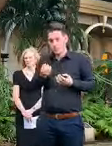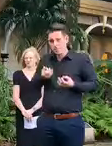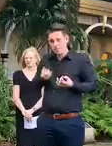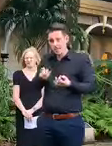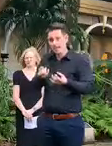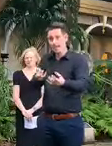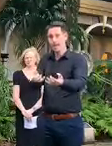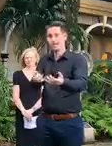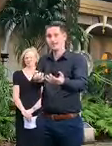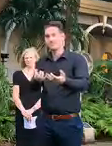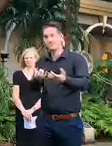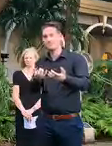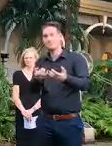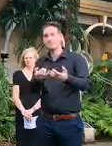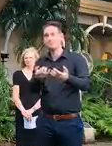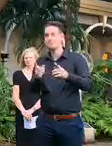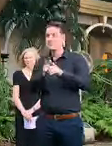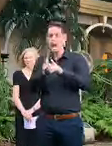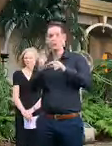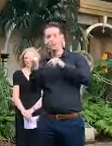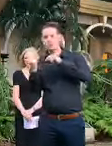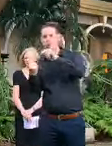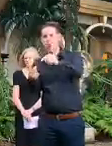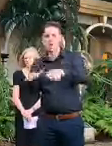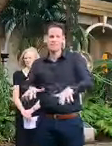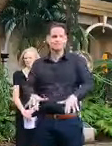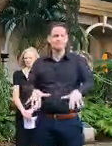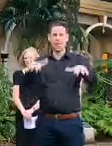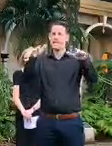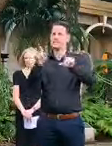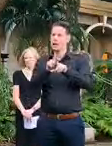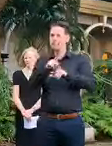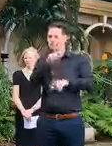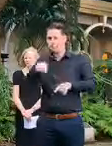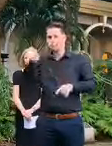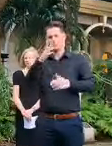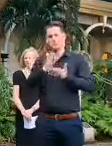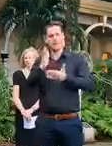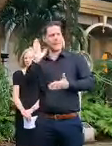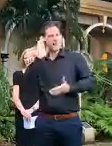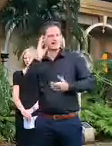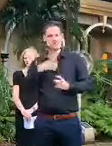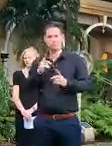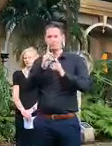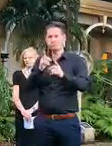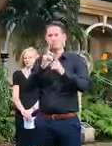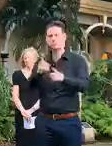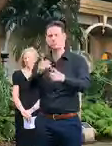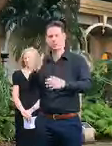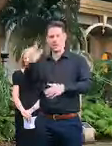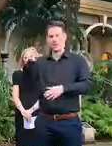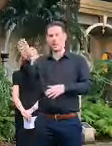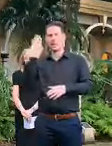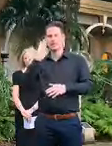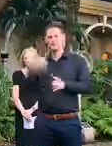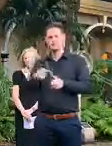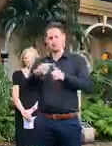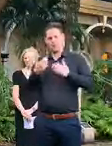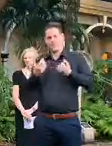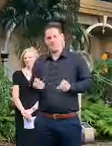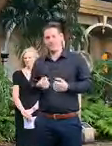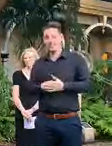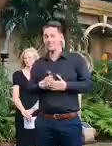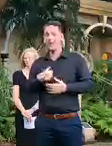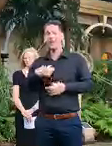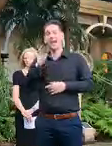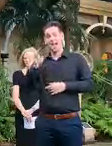and as we do with cyclones and floods people listen to the messages and they respond and i'm asking now